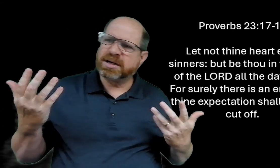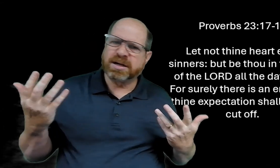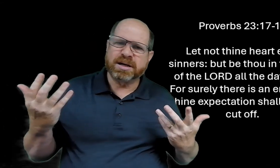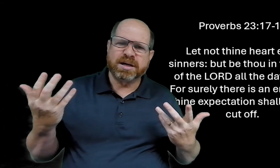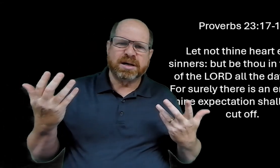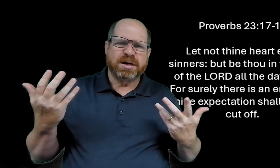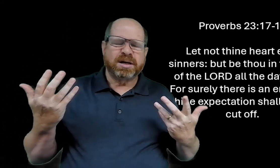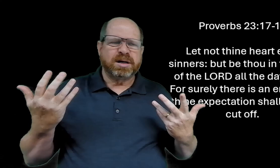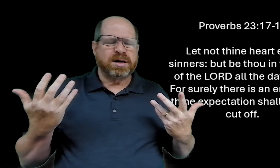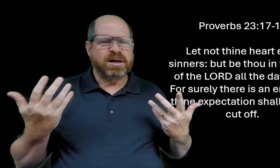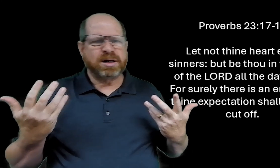what did david do